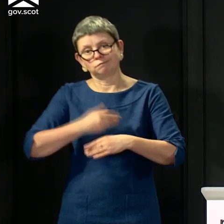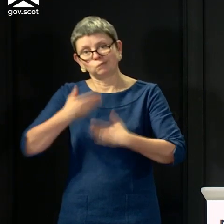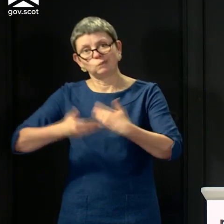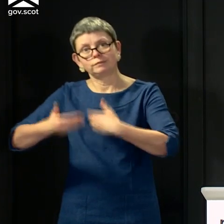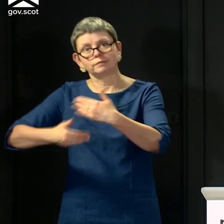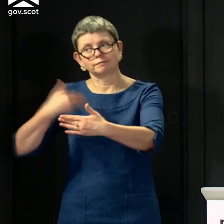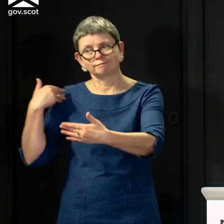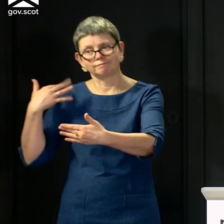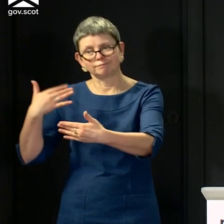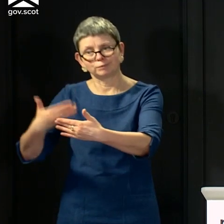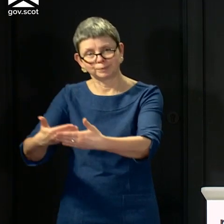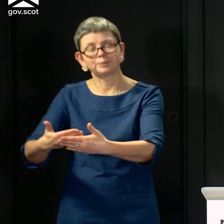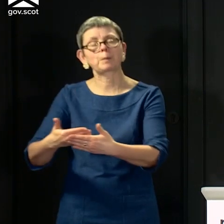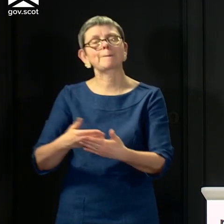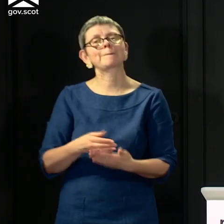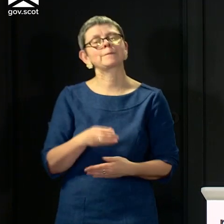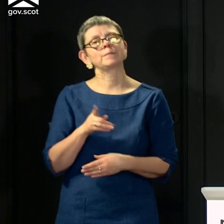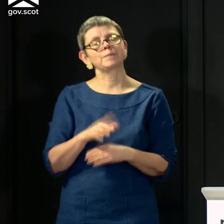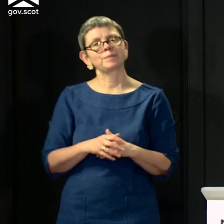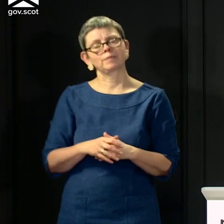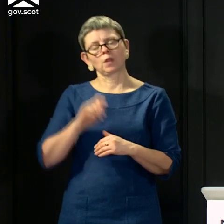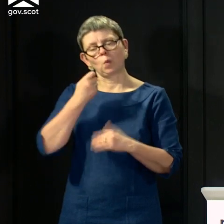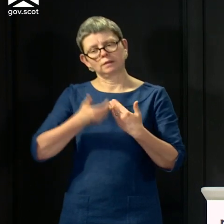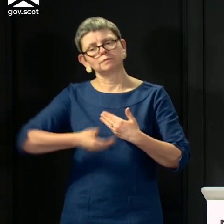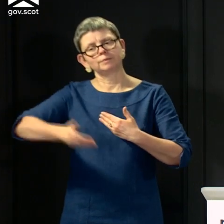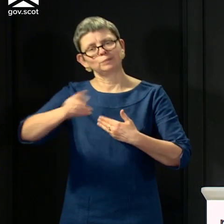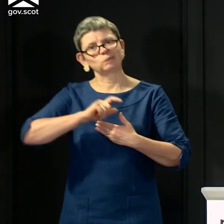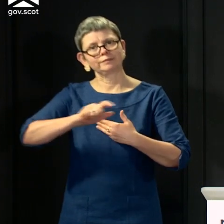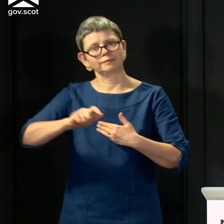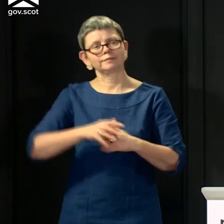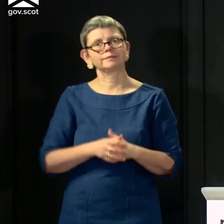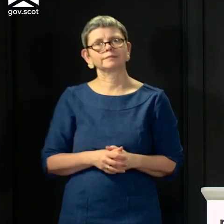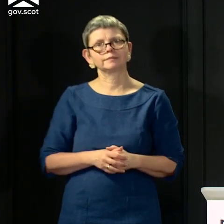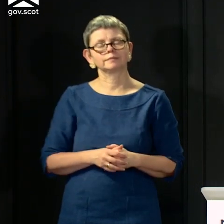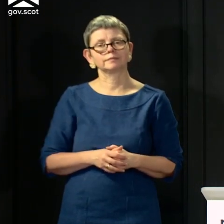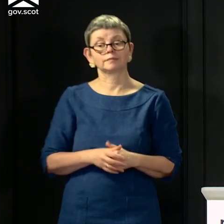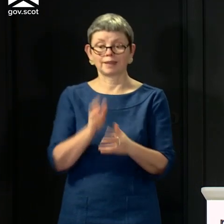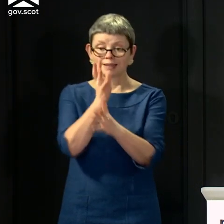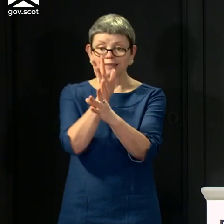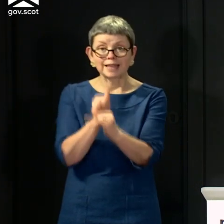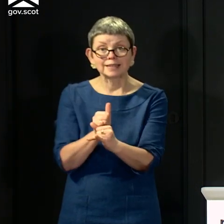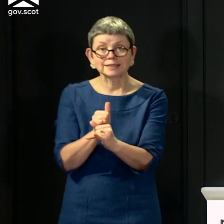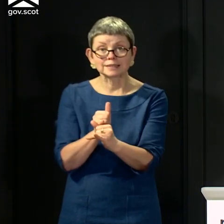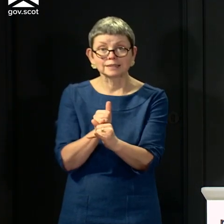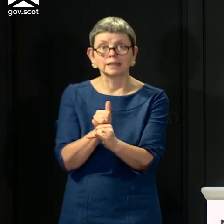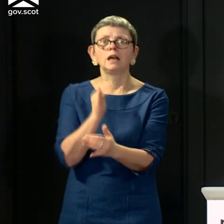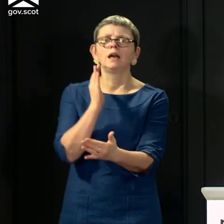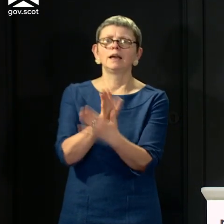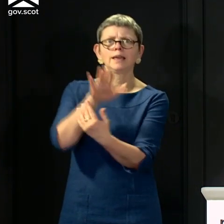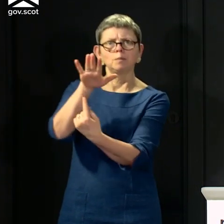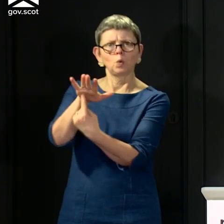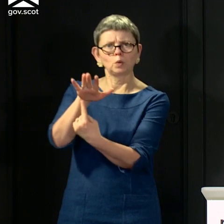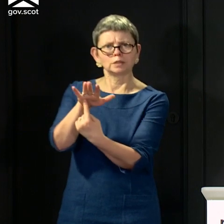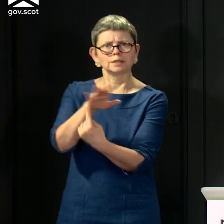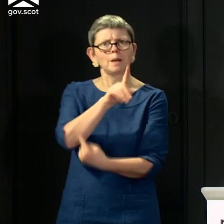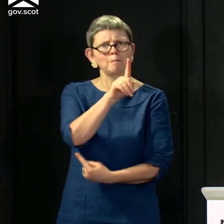As we've said before, and this is not a comment meant to downplay the importance of testing, but the most important thing in